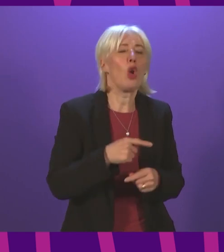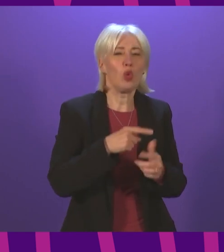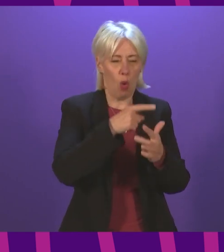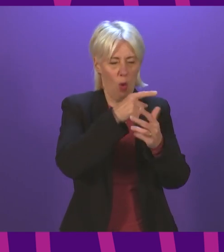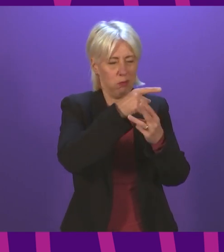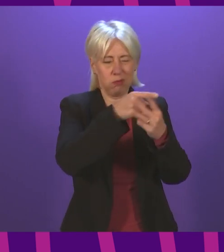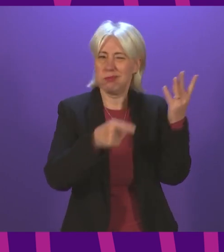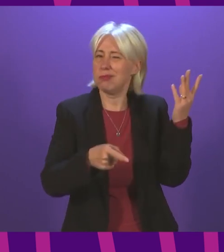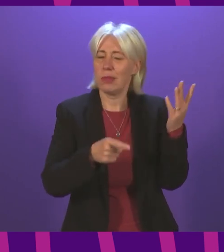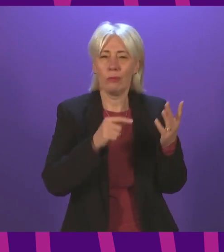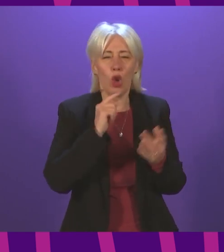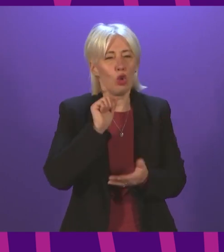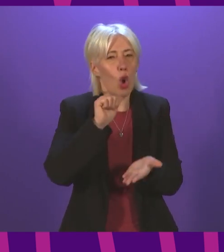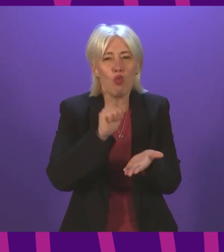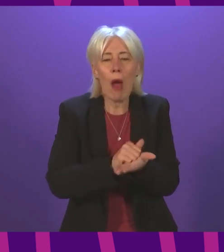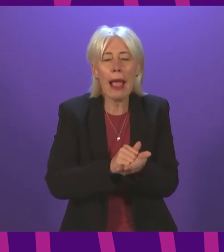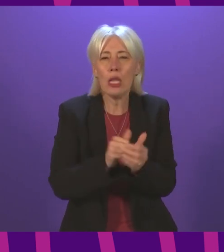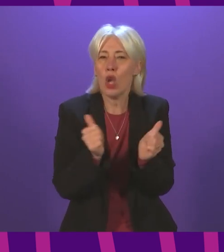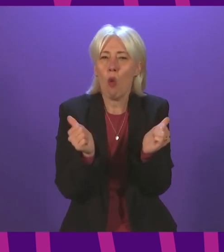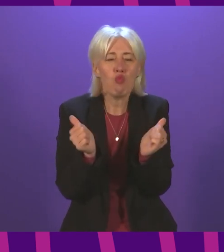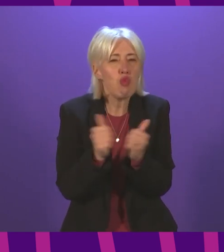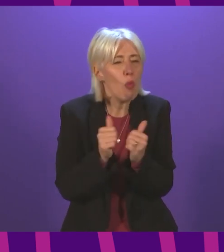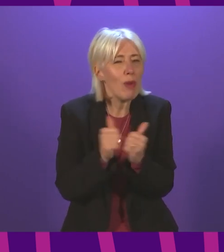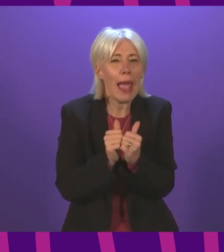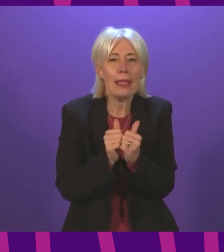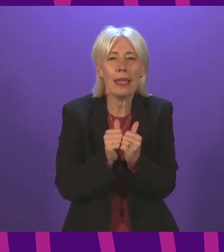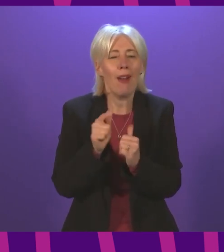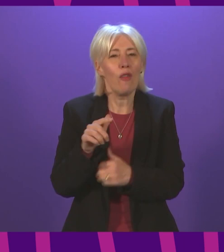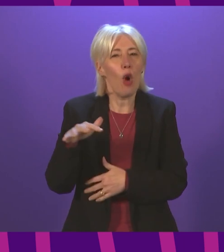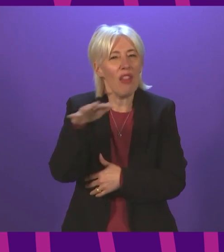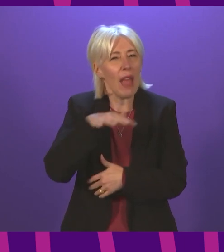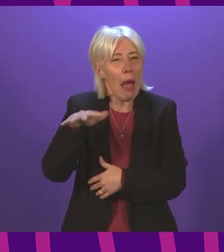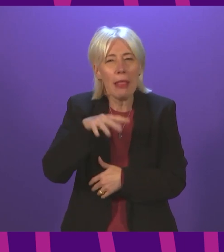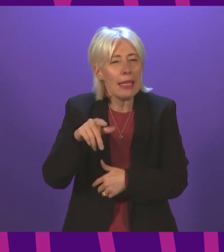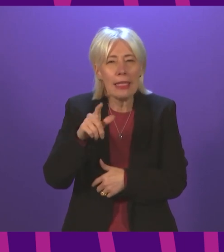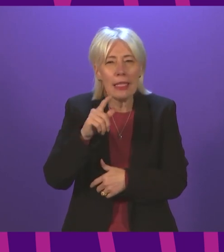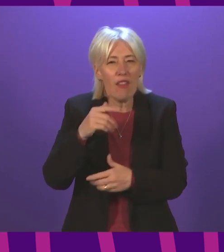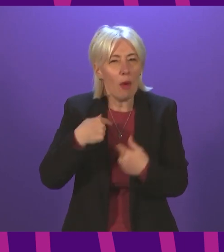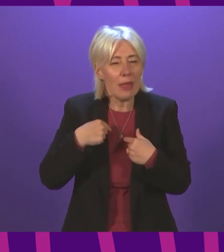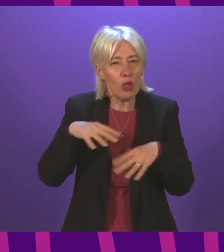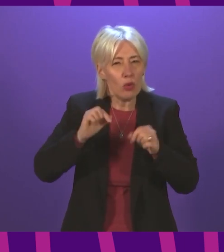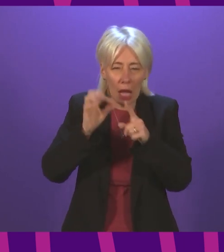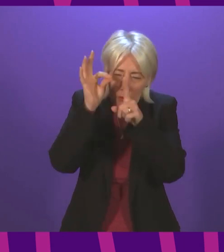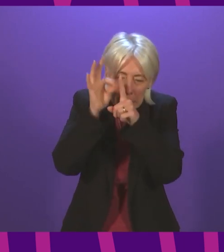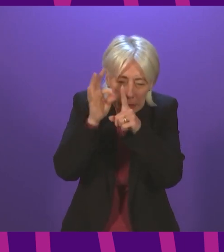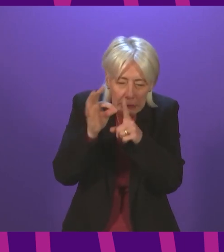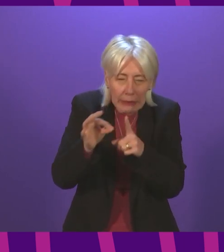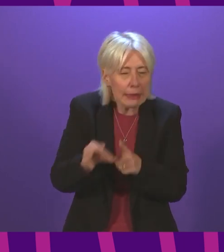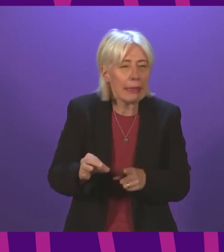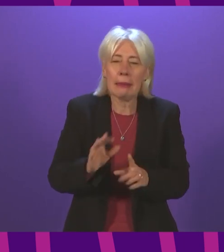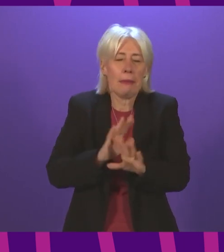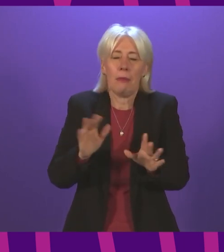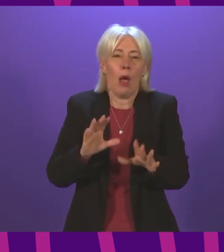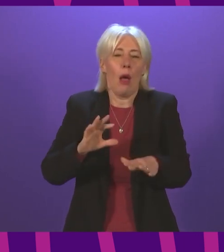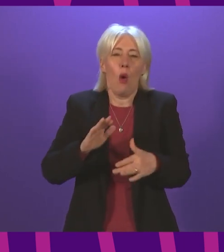be right, appropriate or indeed helpful to the family's concern for me to get further into the detail of any of these cases, given the